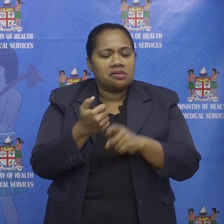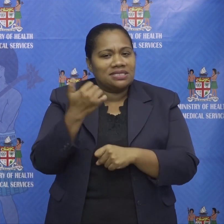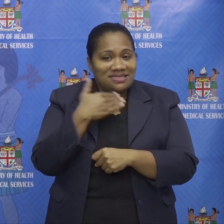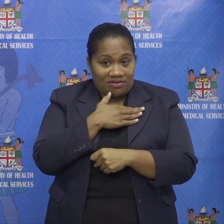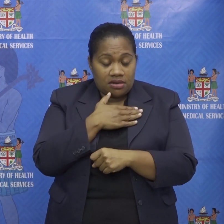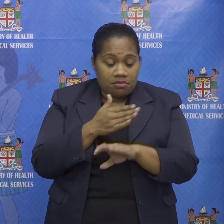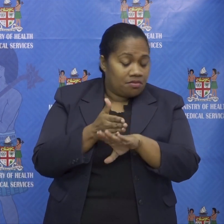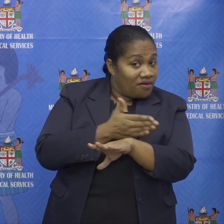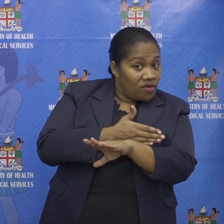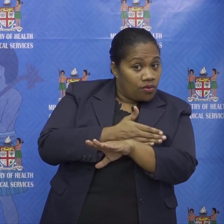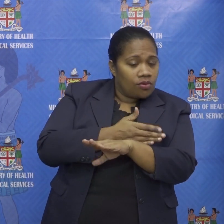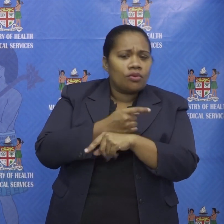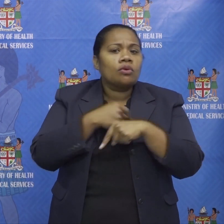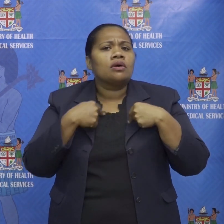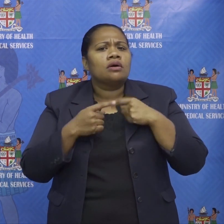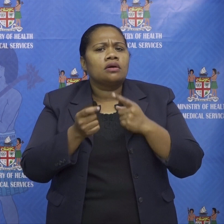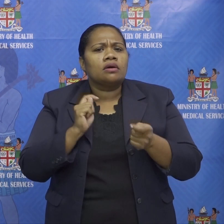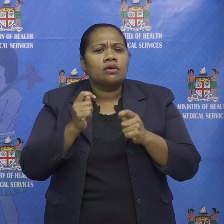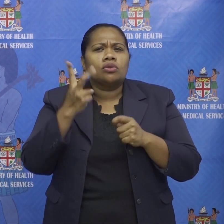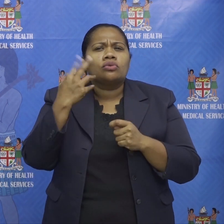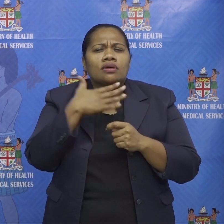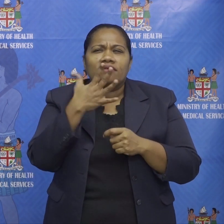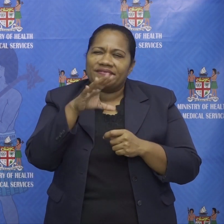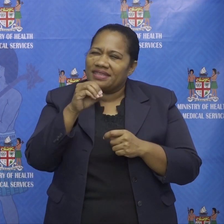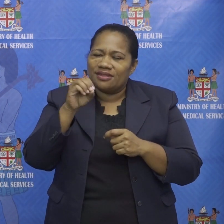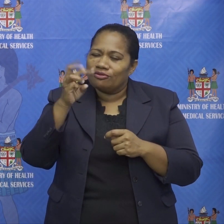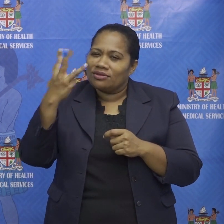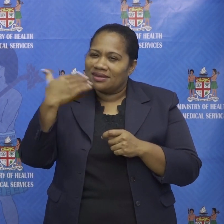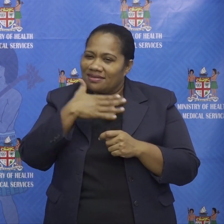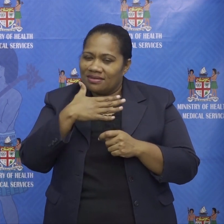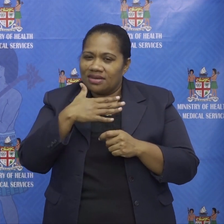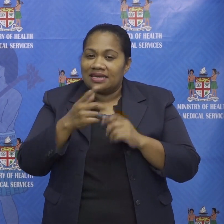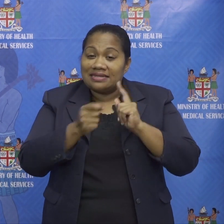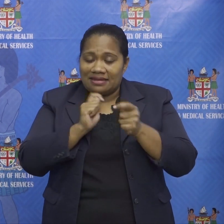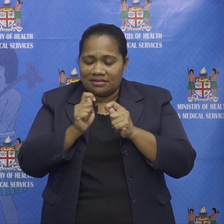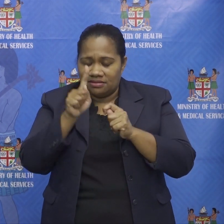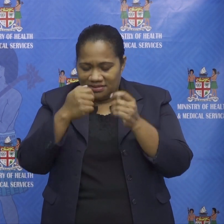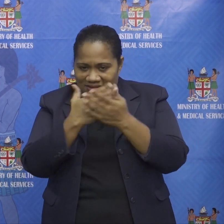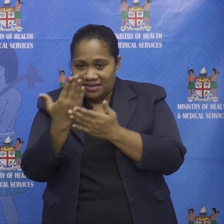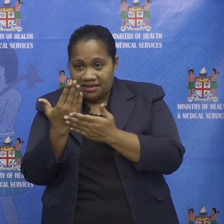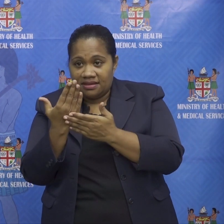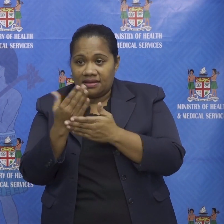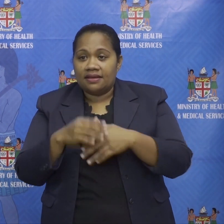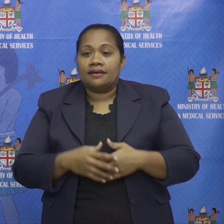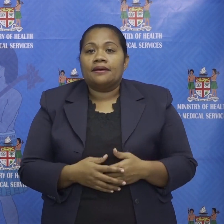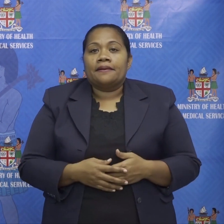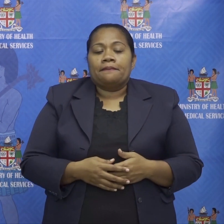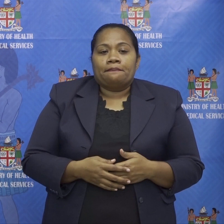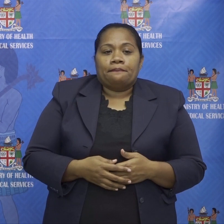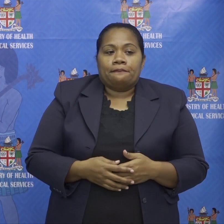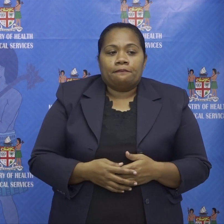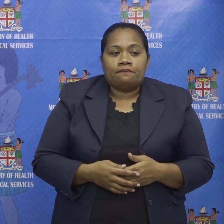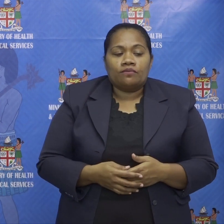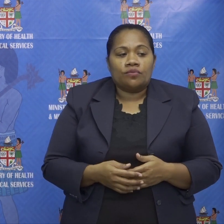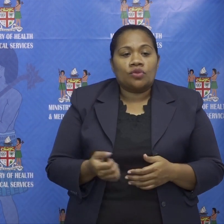that we were testing at a rate about 250 to 300 tests a day on average and that was already um beyond